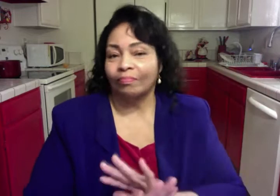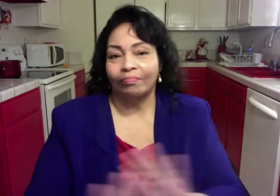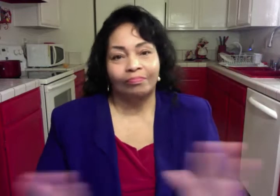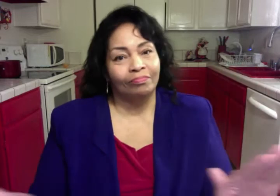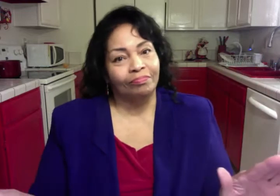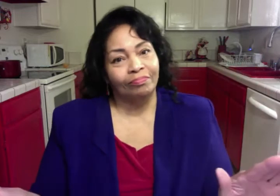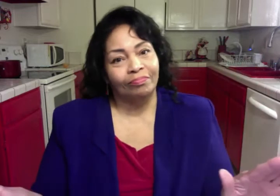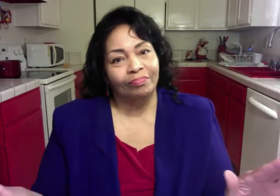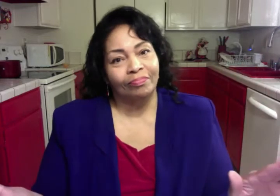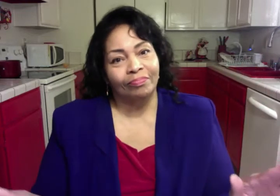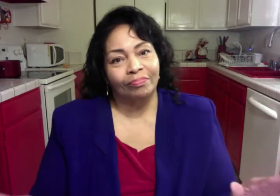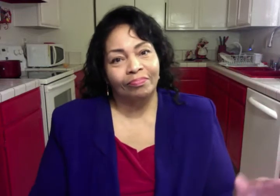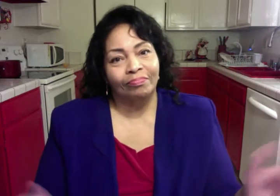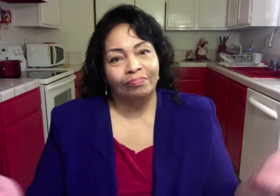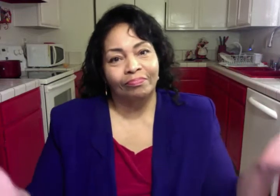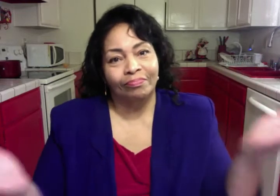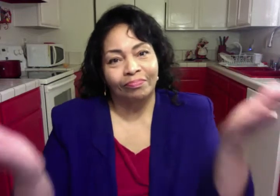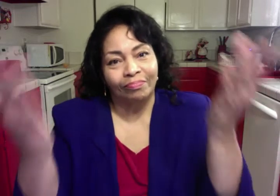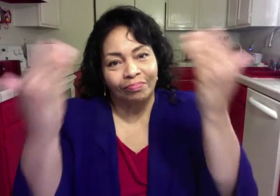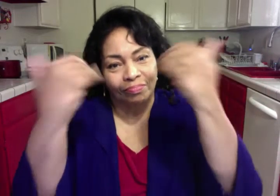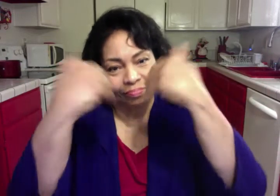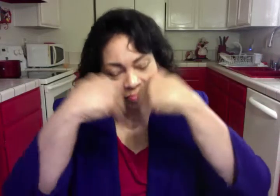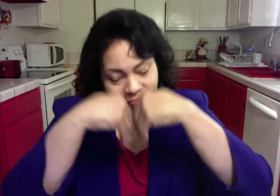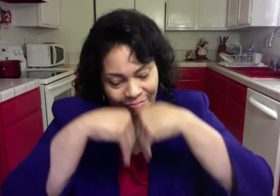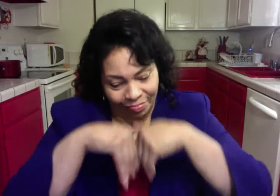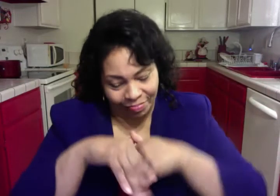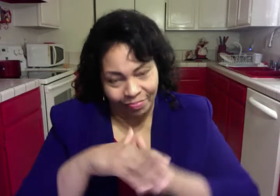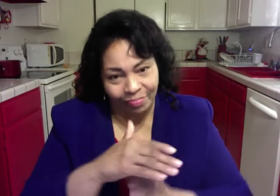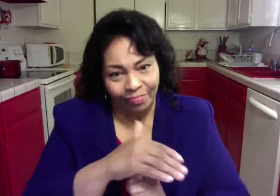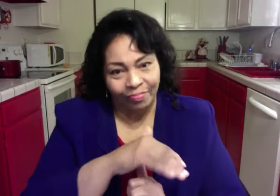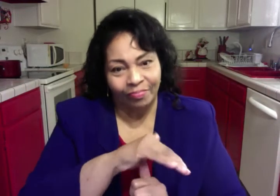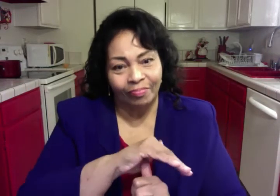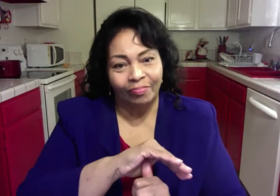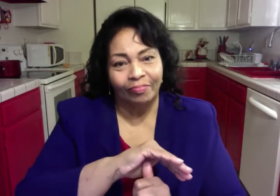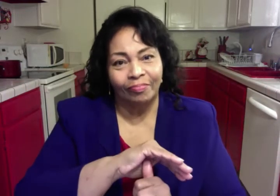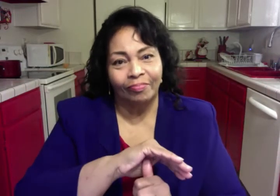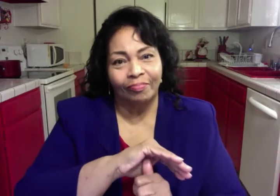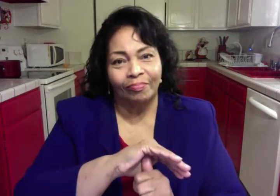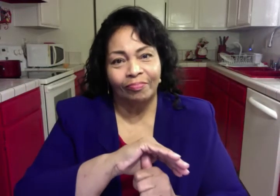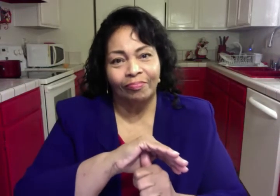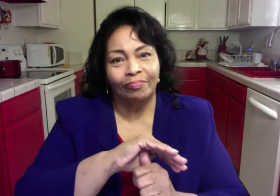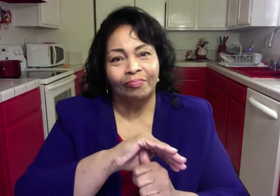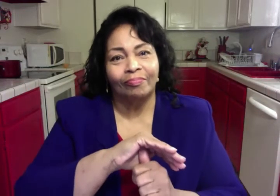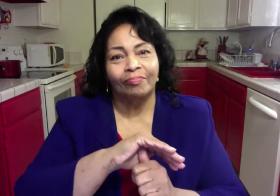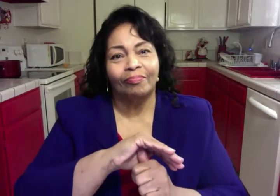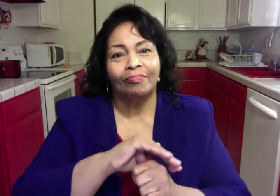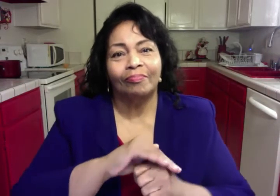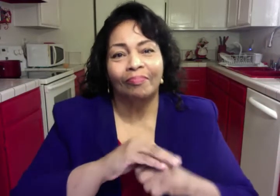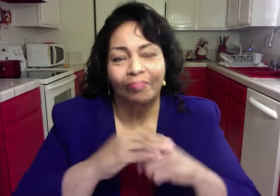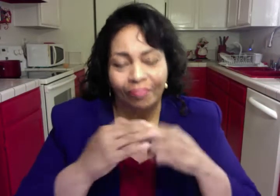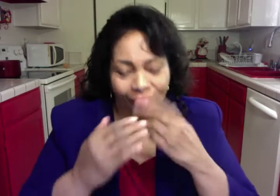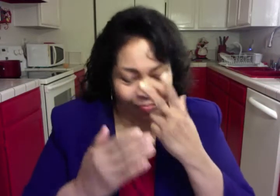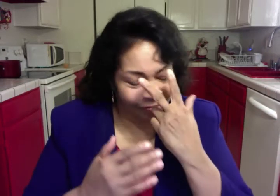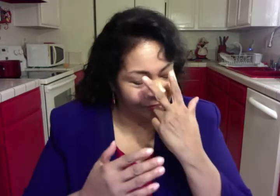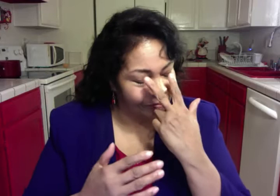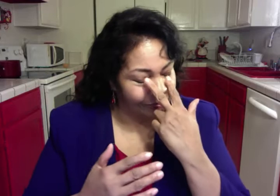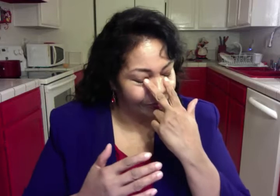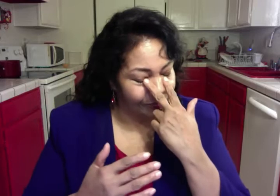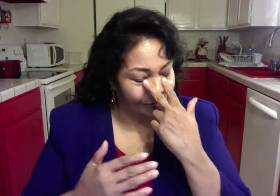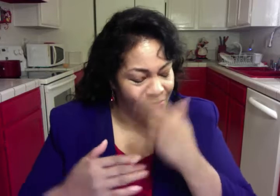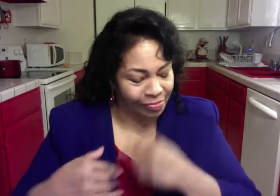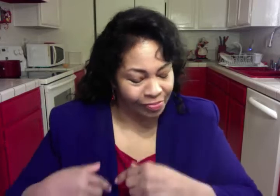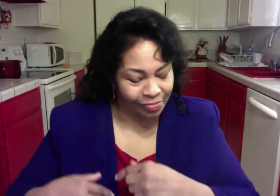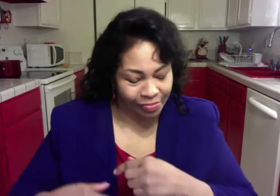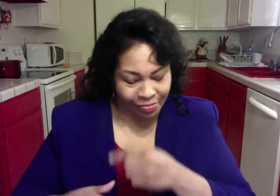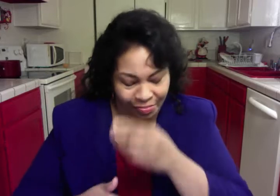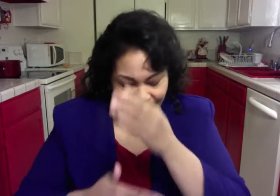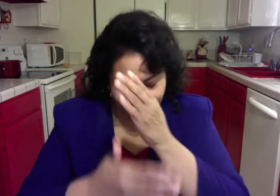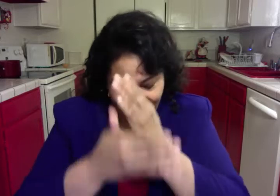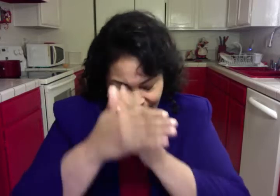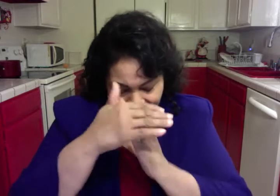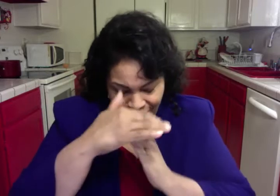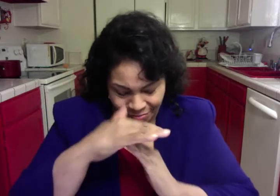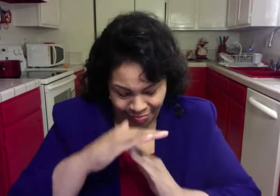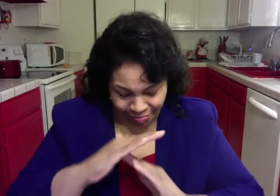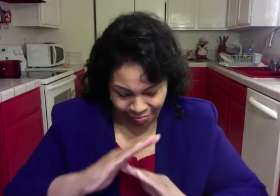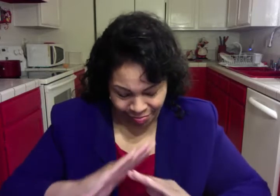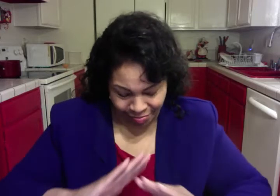Then she turned it inside and hid it far behind, the eyes of a silent fever.